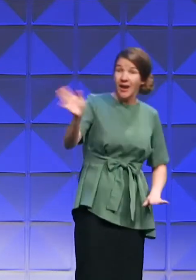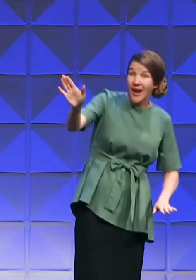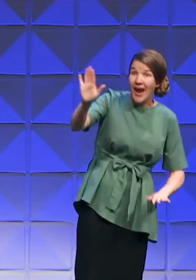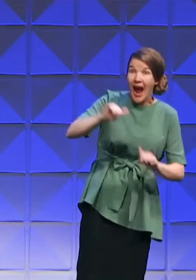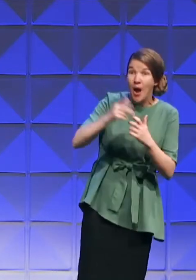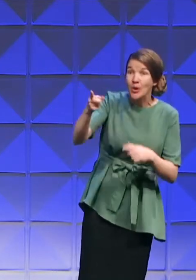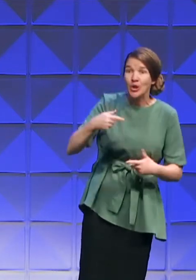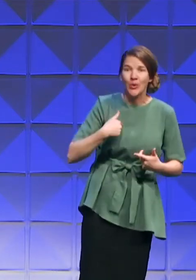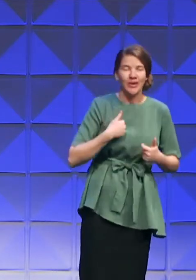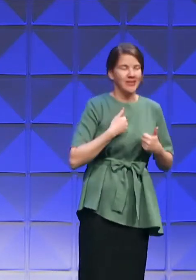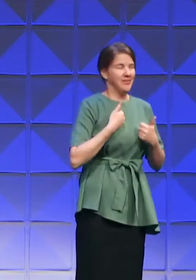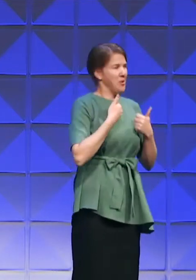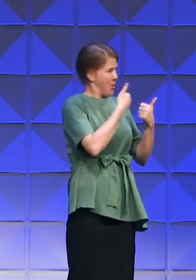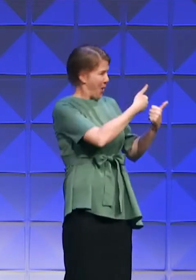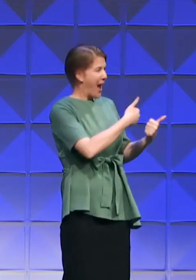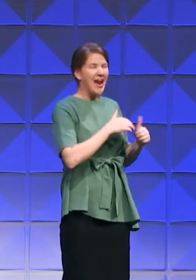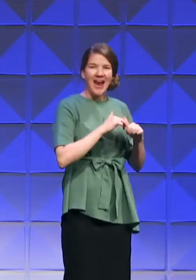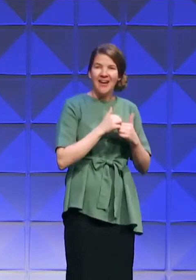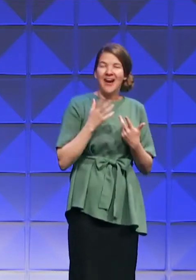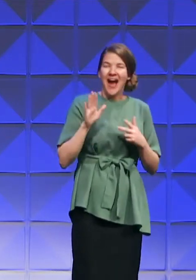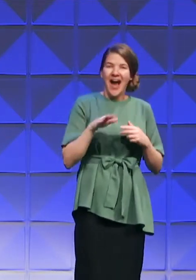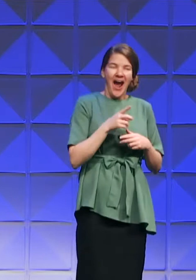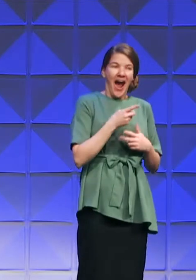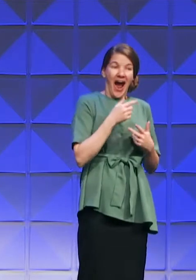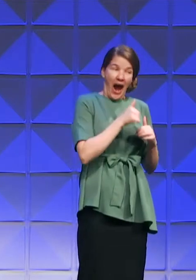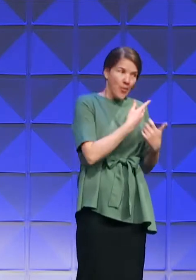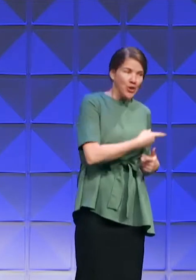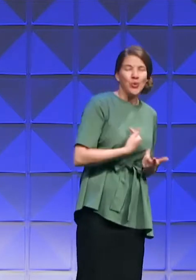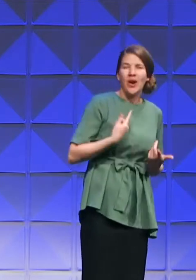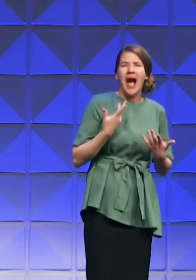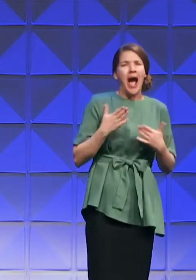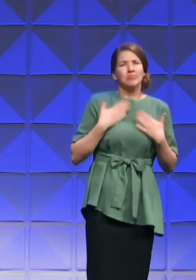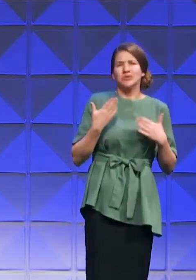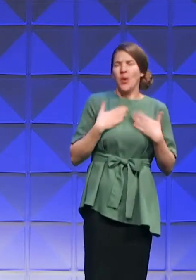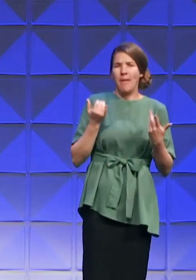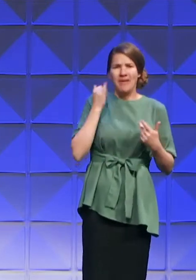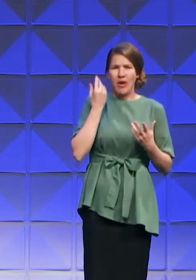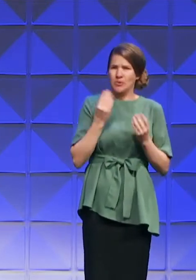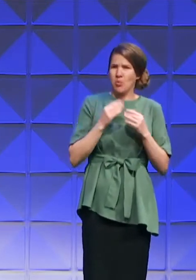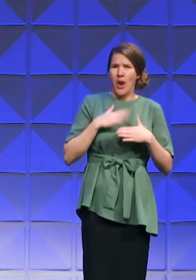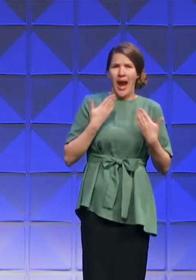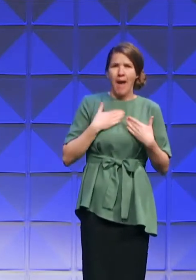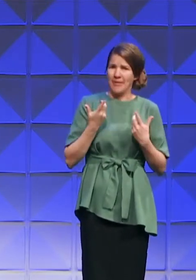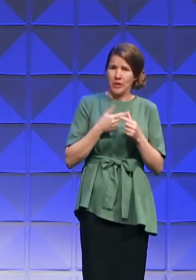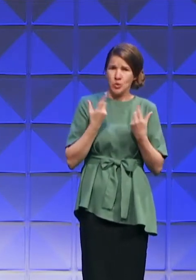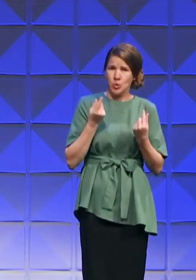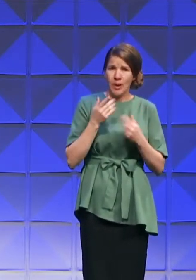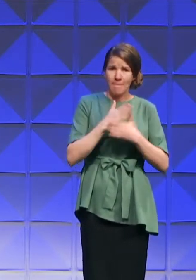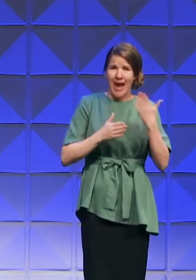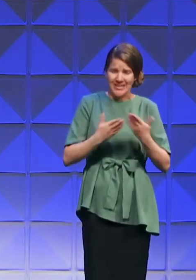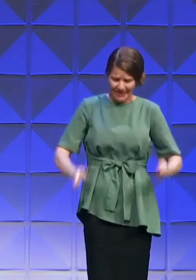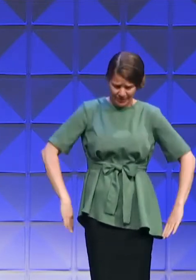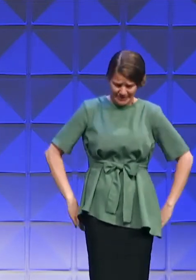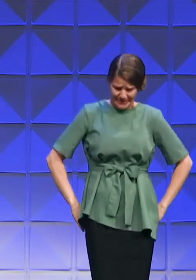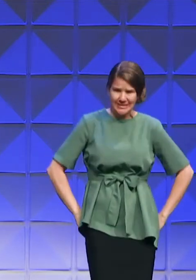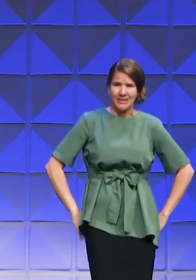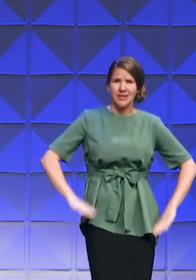doing great. I said, how are you? He said, I'm so happy. He said, if I was any happier, I'd have to sit on my hands to keep from clapping.